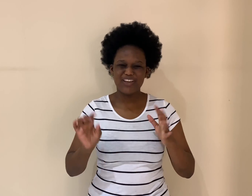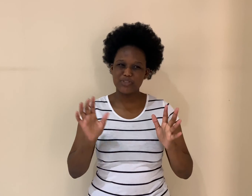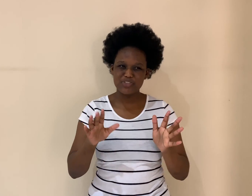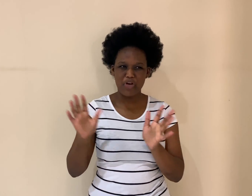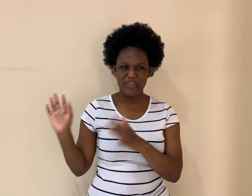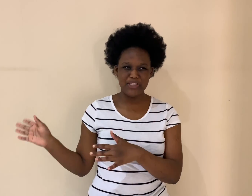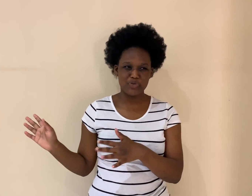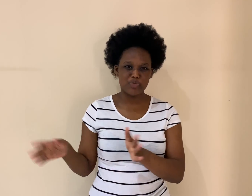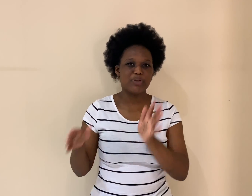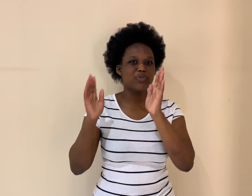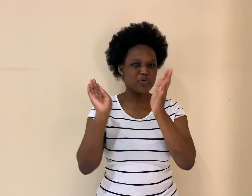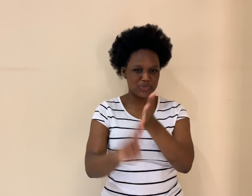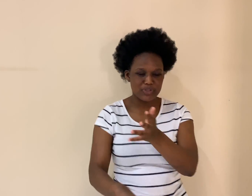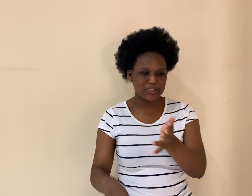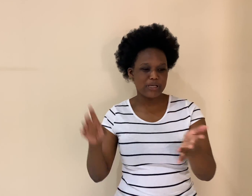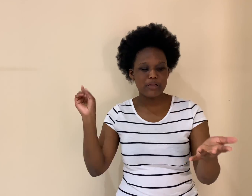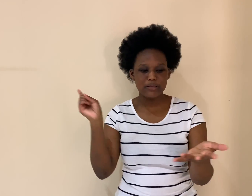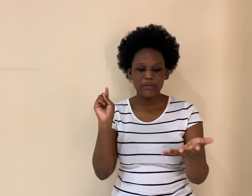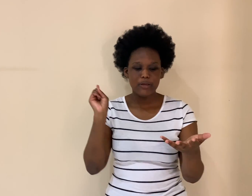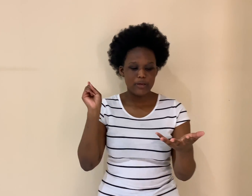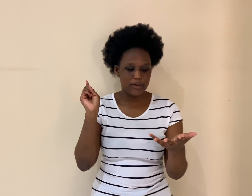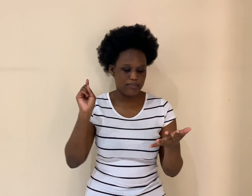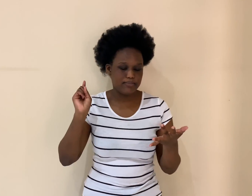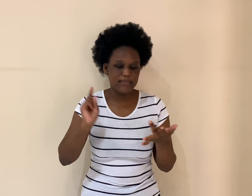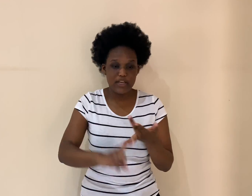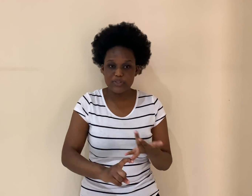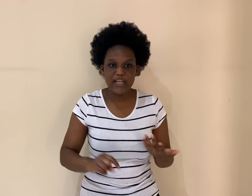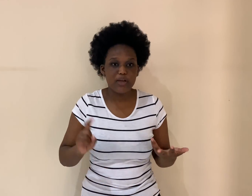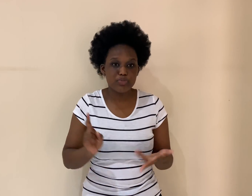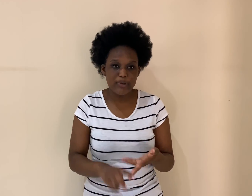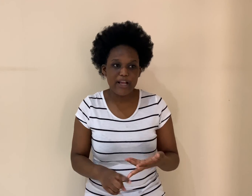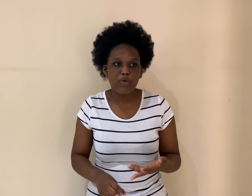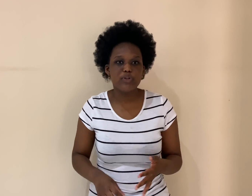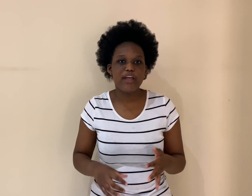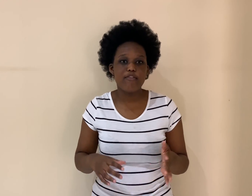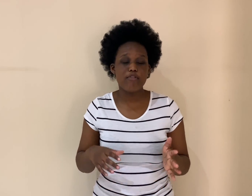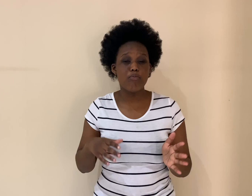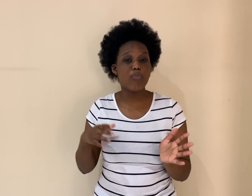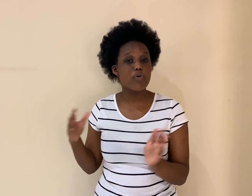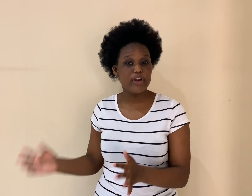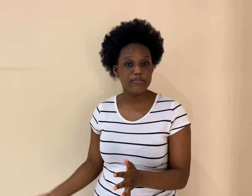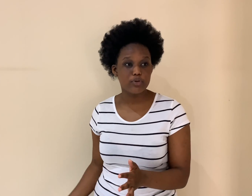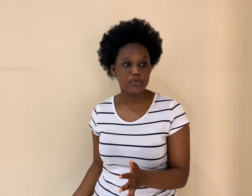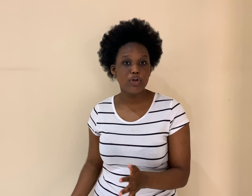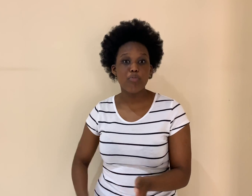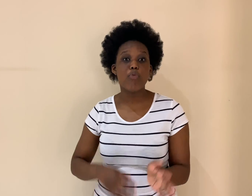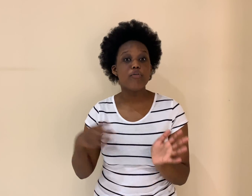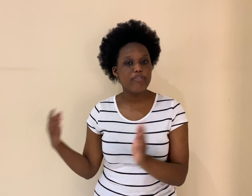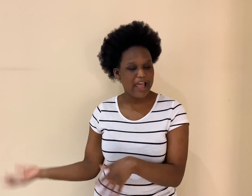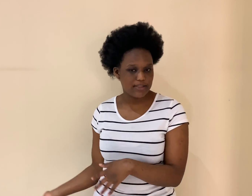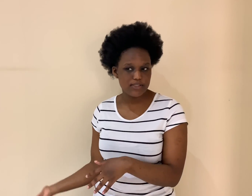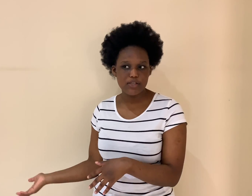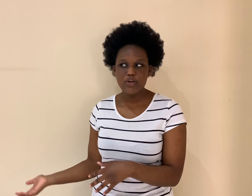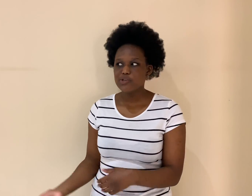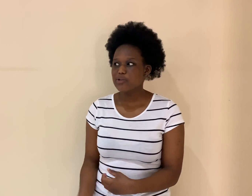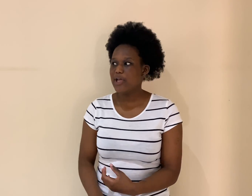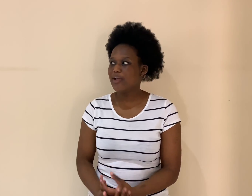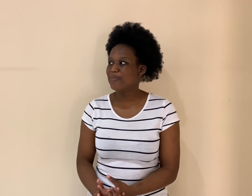KwaZumi Natao, um, KwaZumi Natao, Um, how Teng, Malanga, will have more rainfall, more floods. Um,